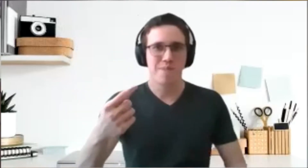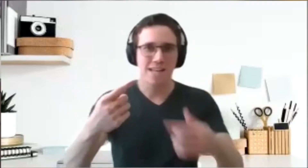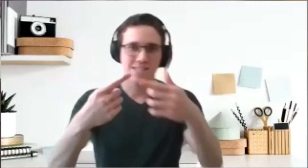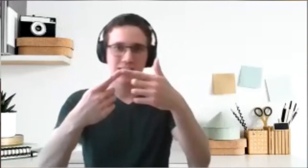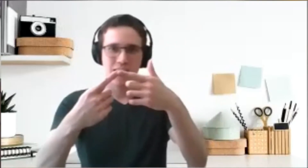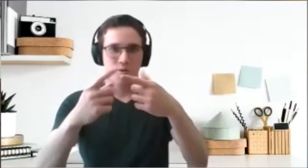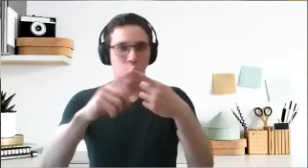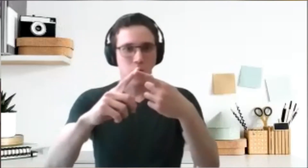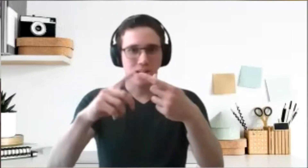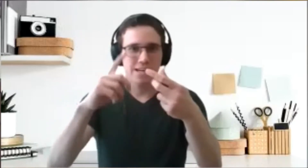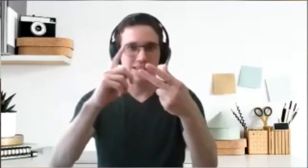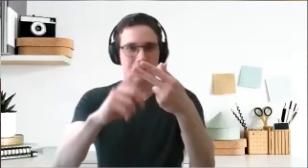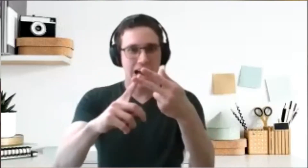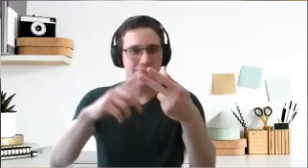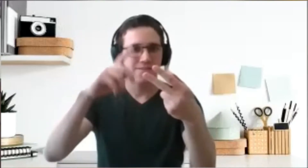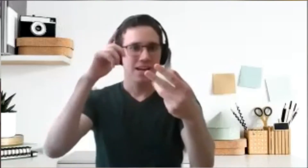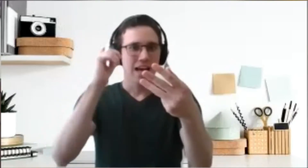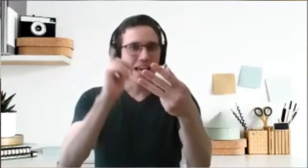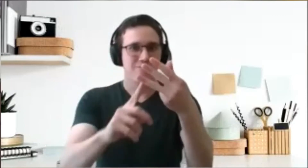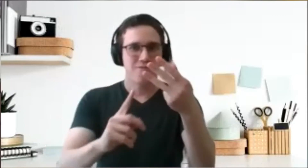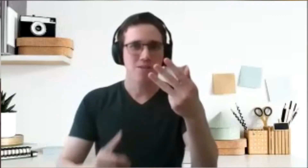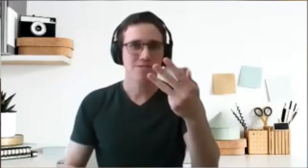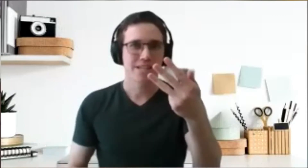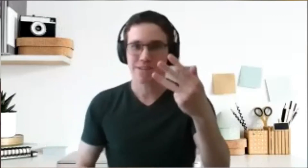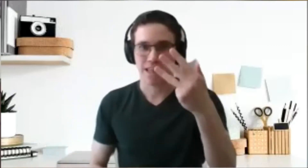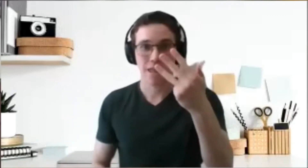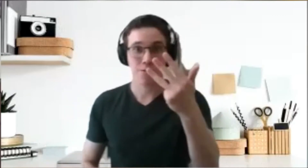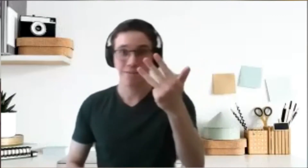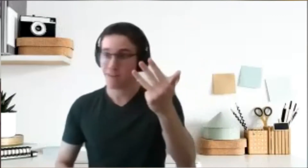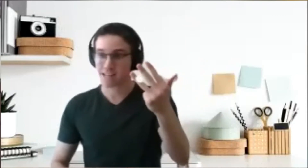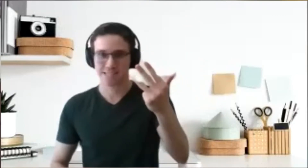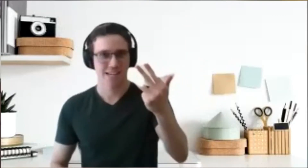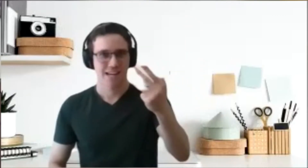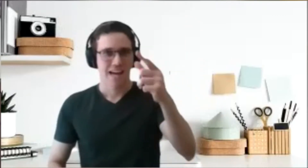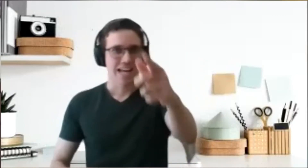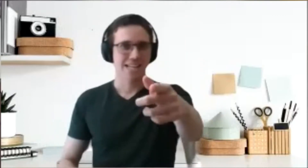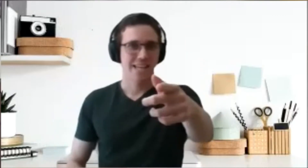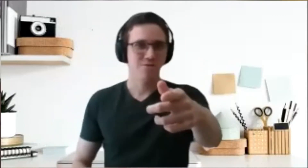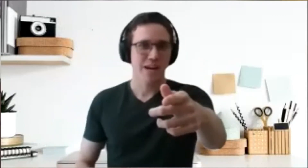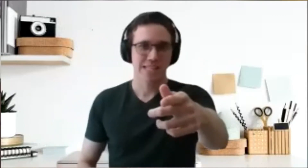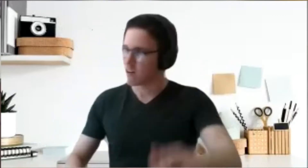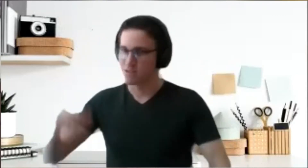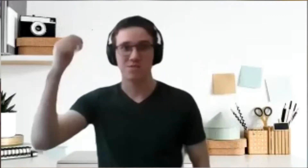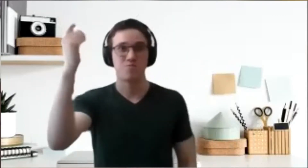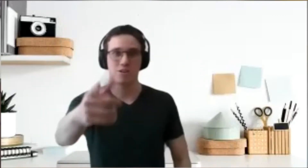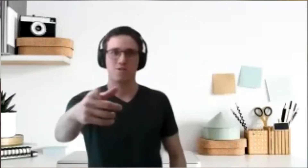balance work, life and volunteering. Three things and I tell you right now protocol,